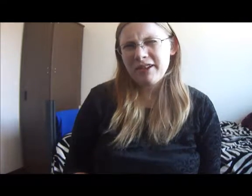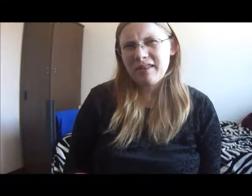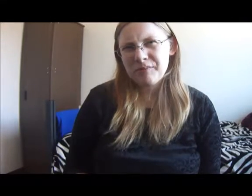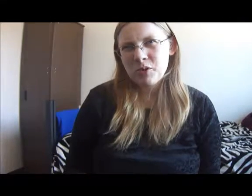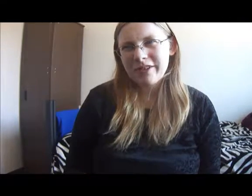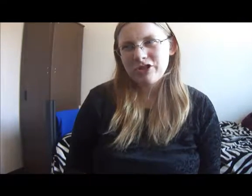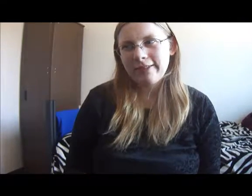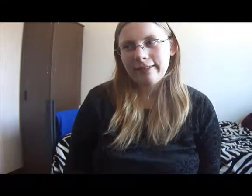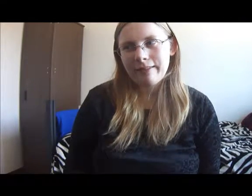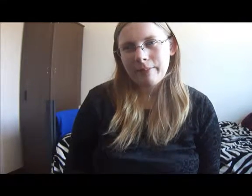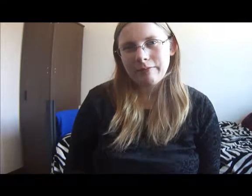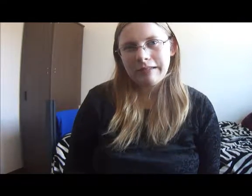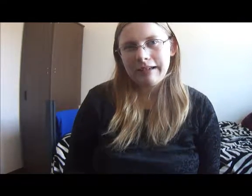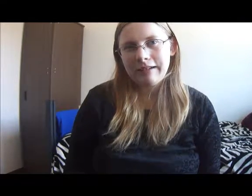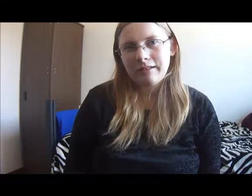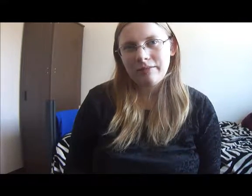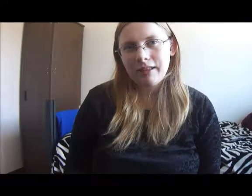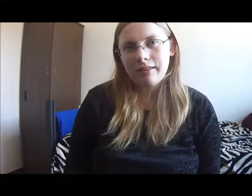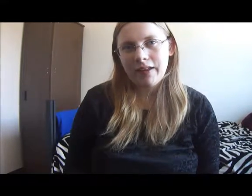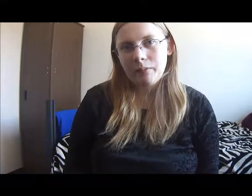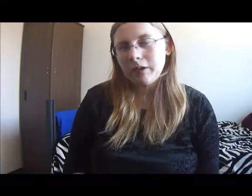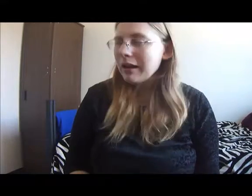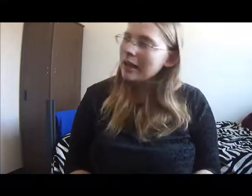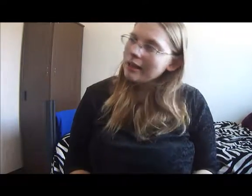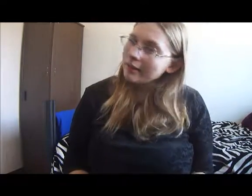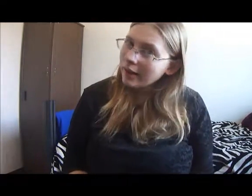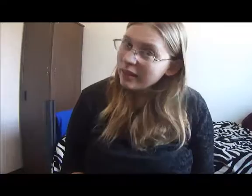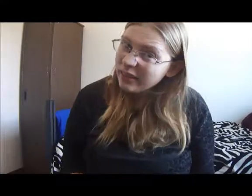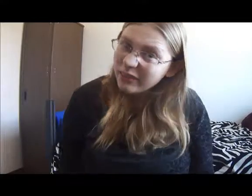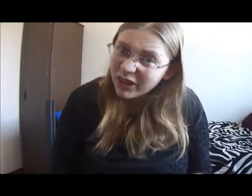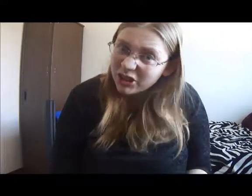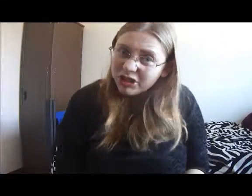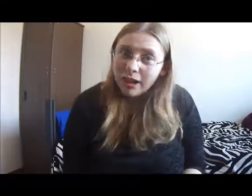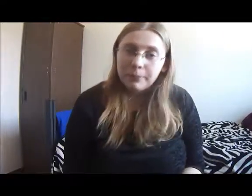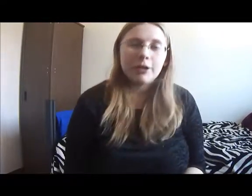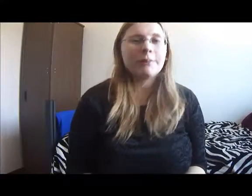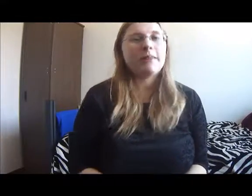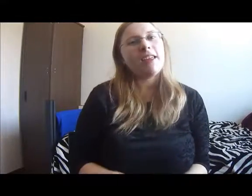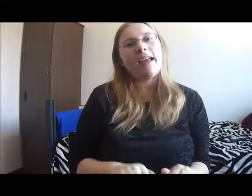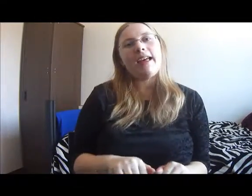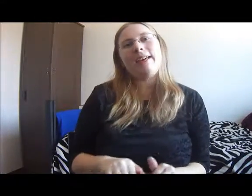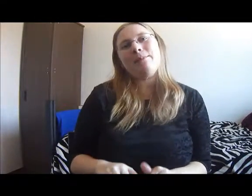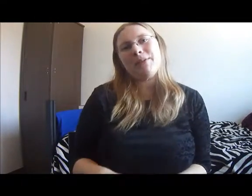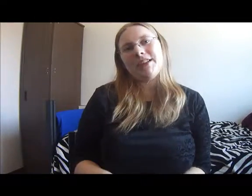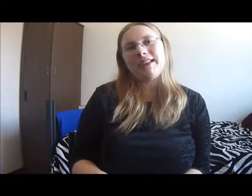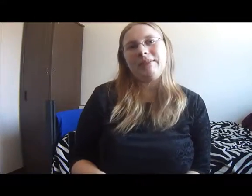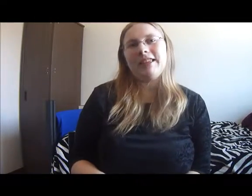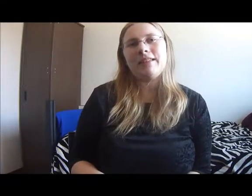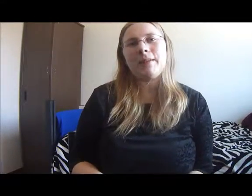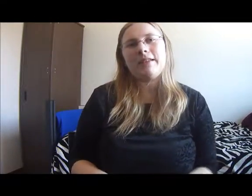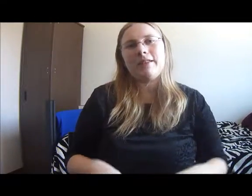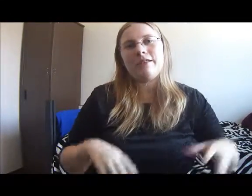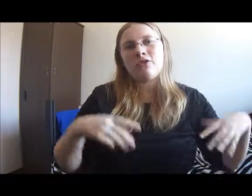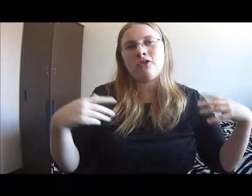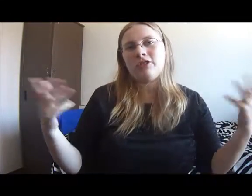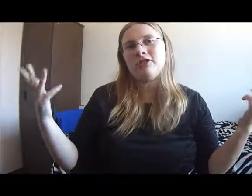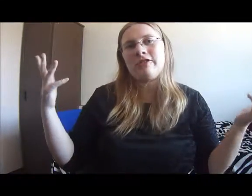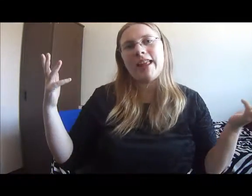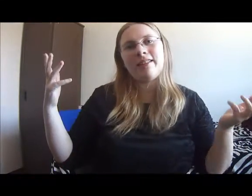got some questions about the title of that second one. The title of the first chapter, pretty obvious because Crutcher's Tale